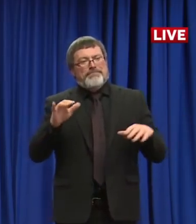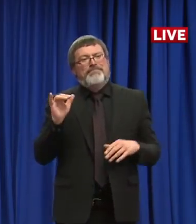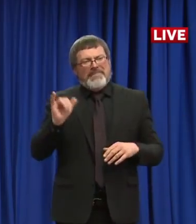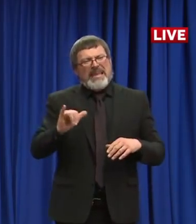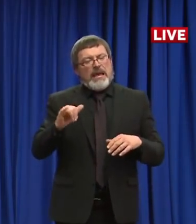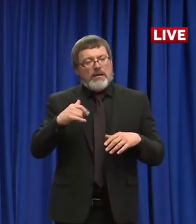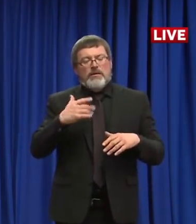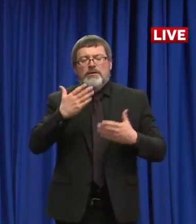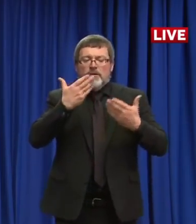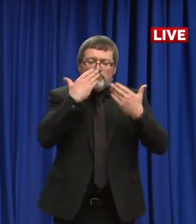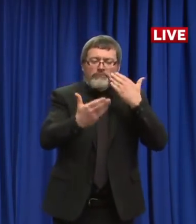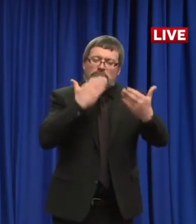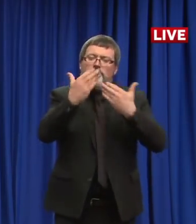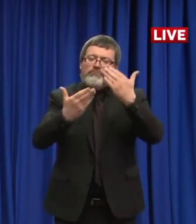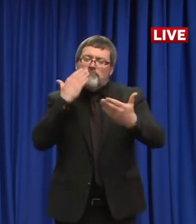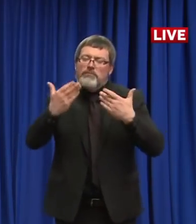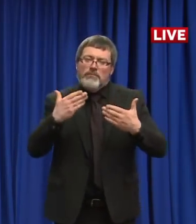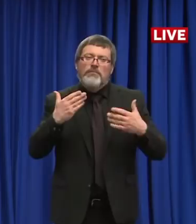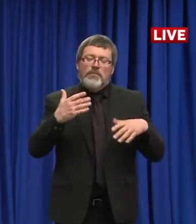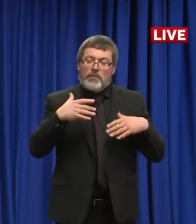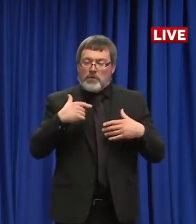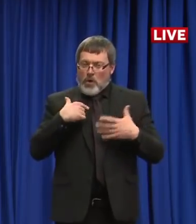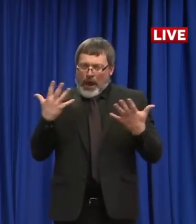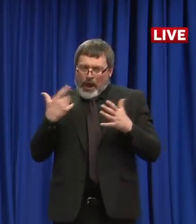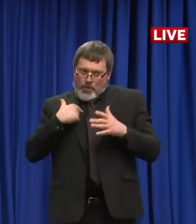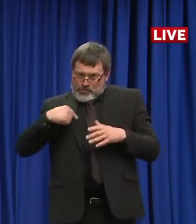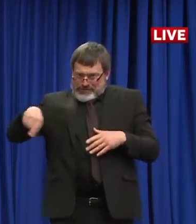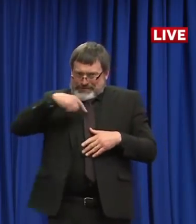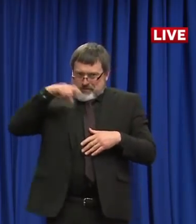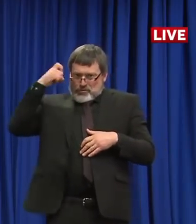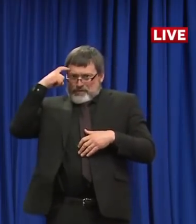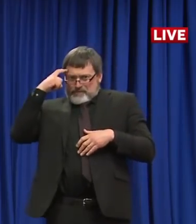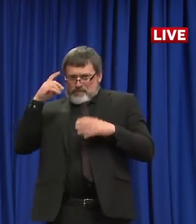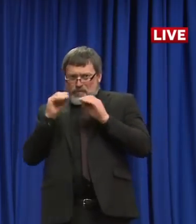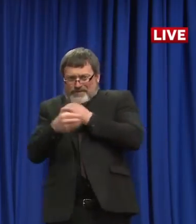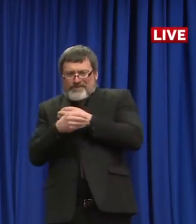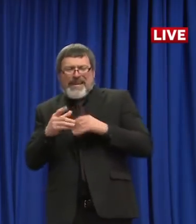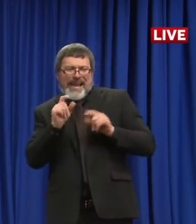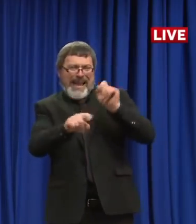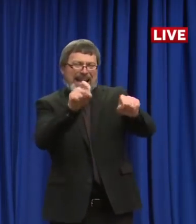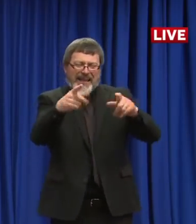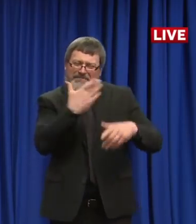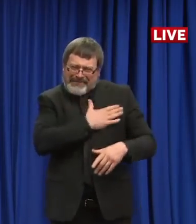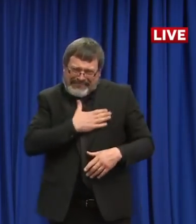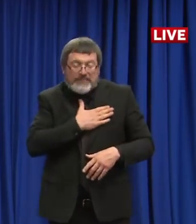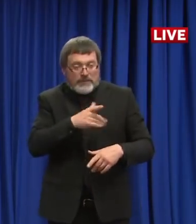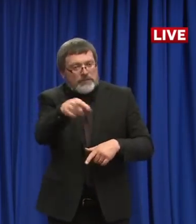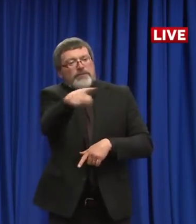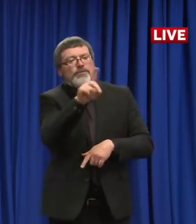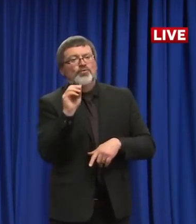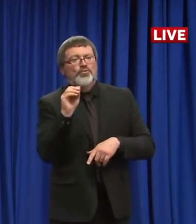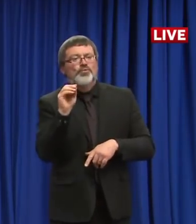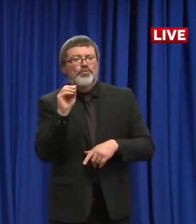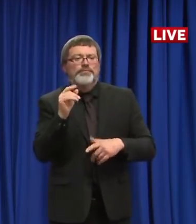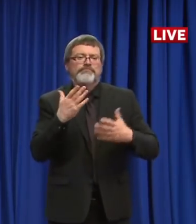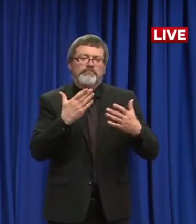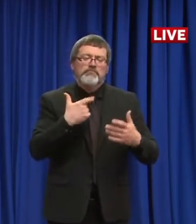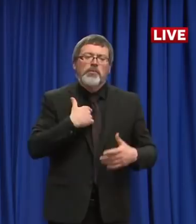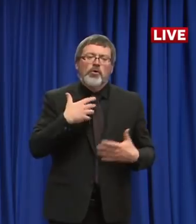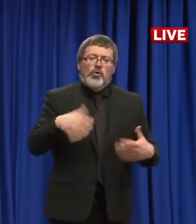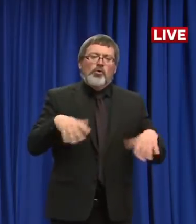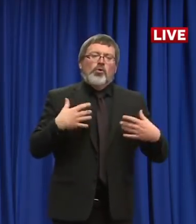social distancing efforts. We will continue to follow the numbers very closely. But we are still many weeks away of